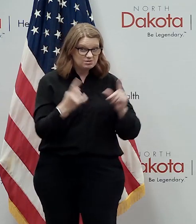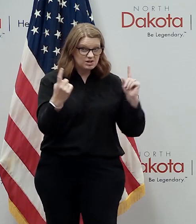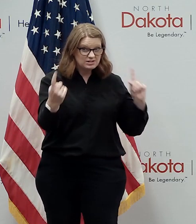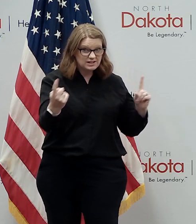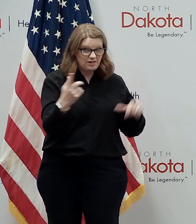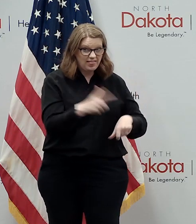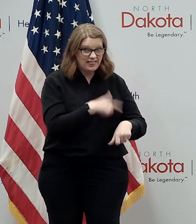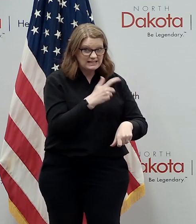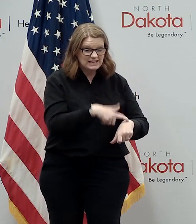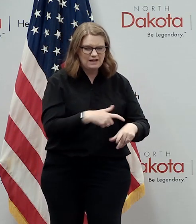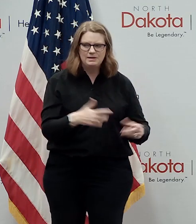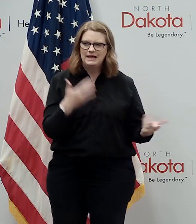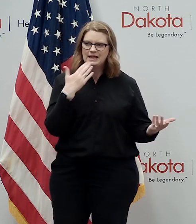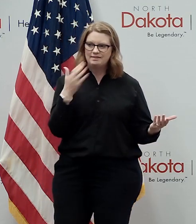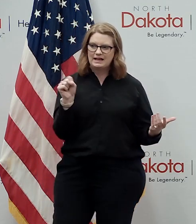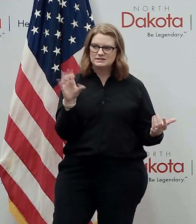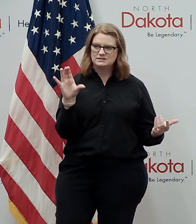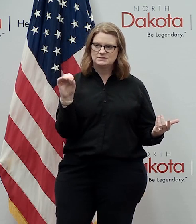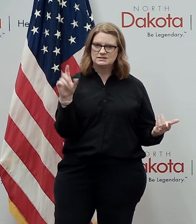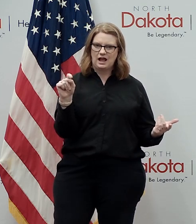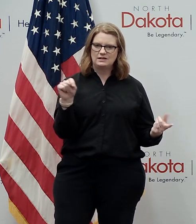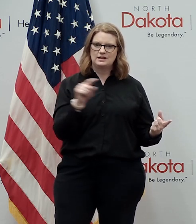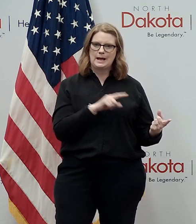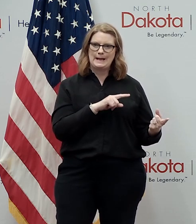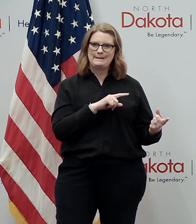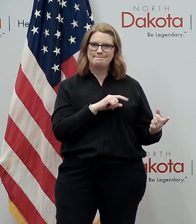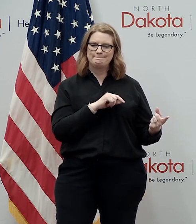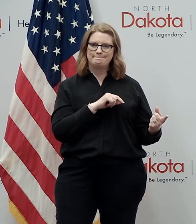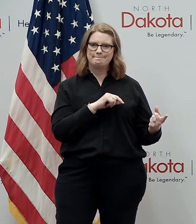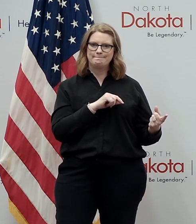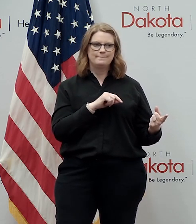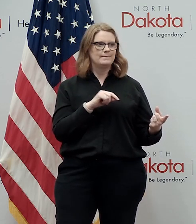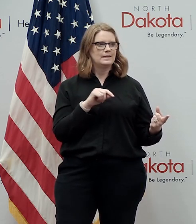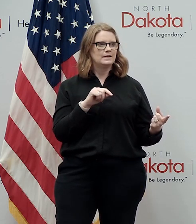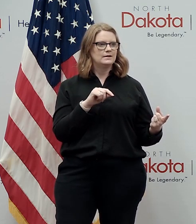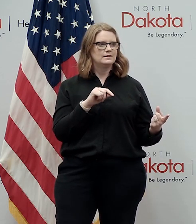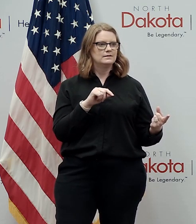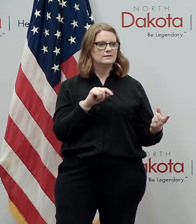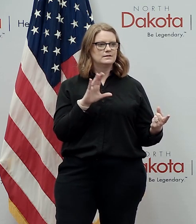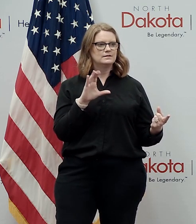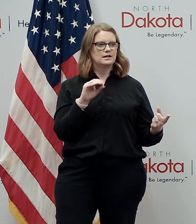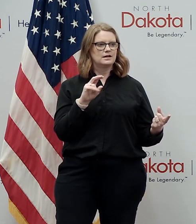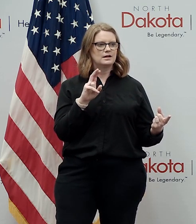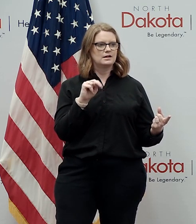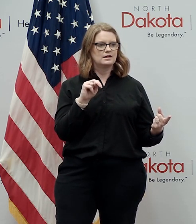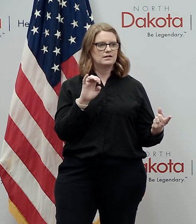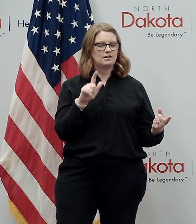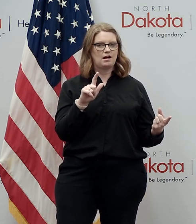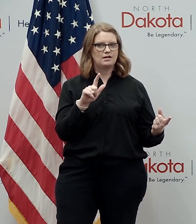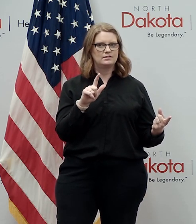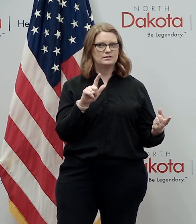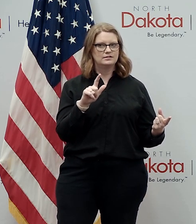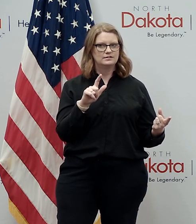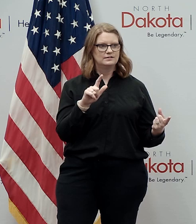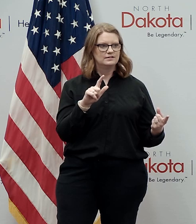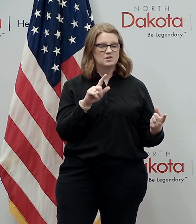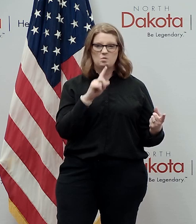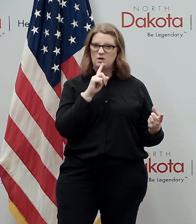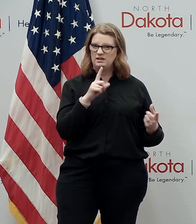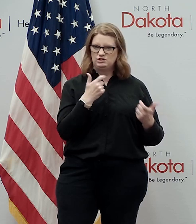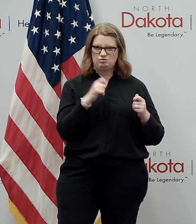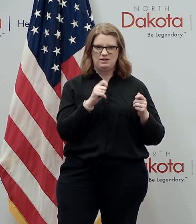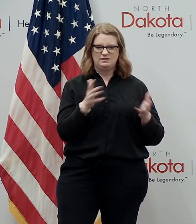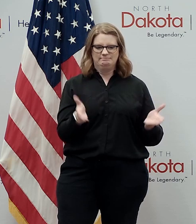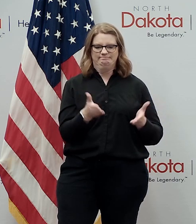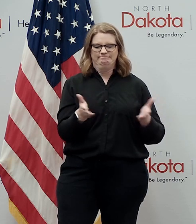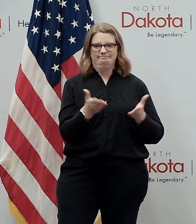thanks for that question scott and i just want to say that the connell jankowiak family is doing our part to stimulate the economy